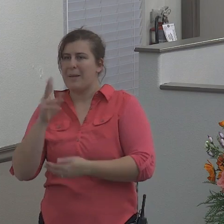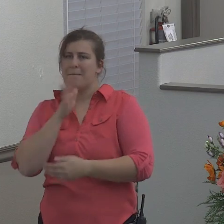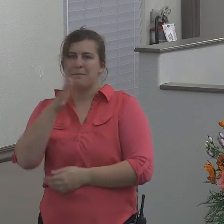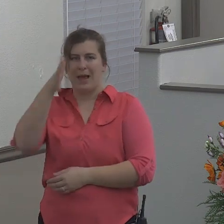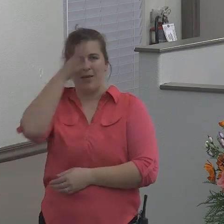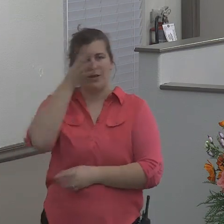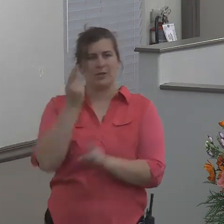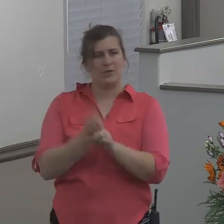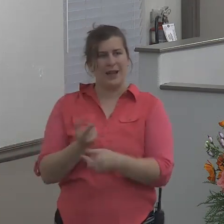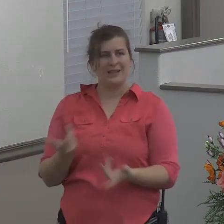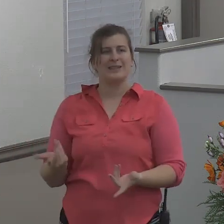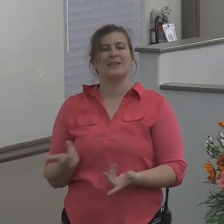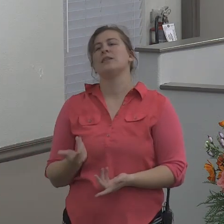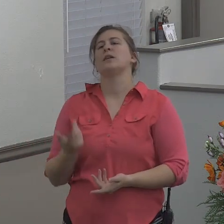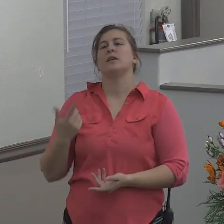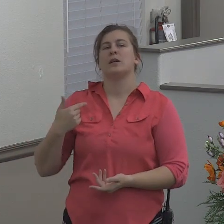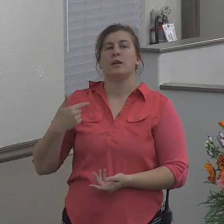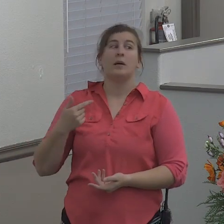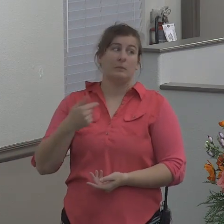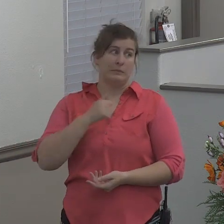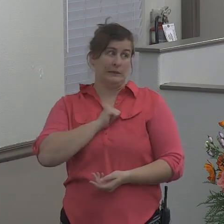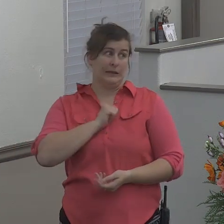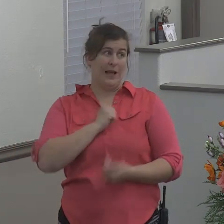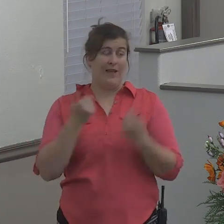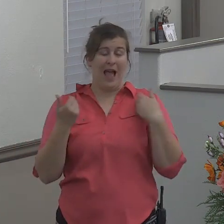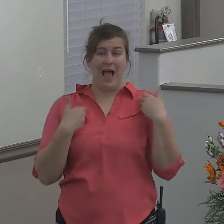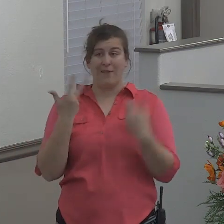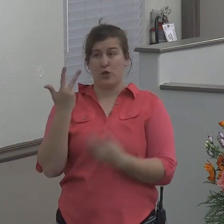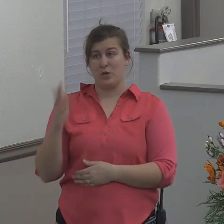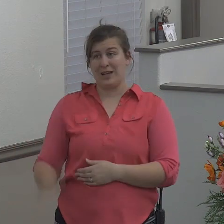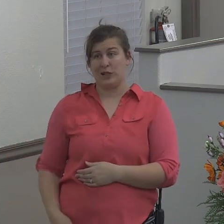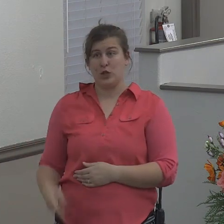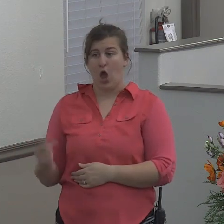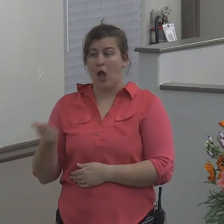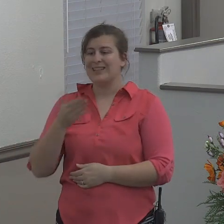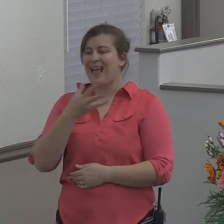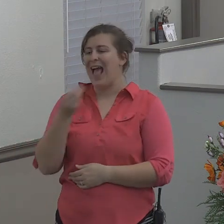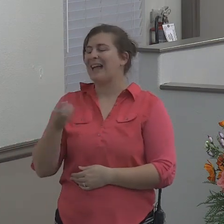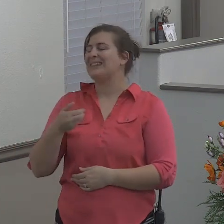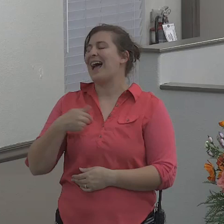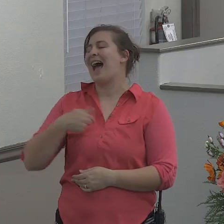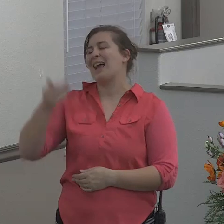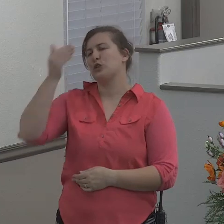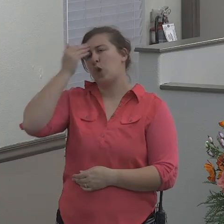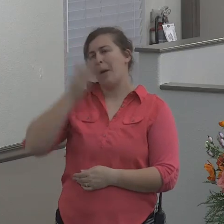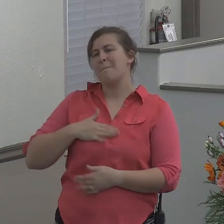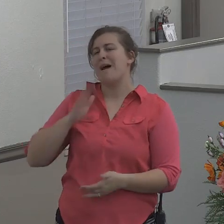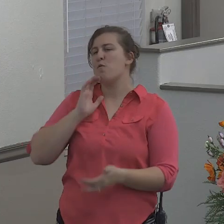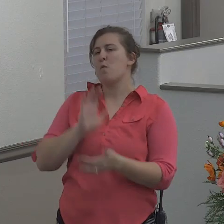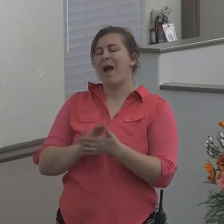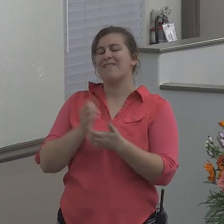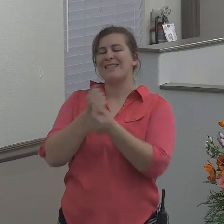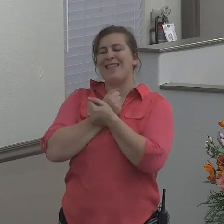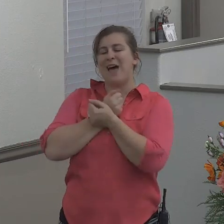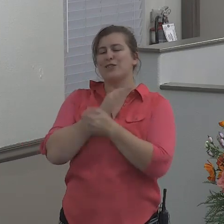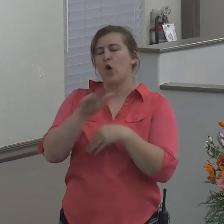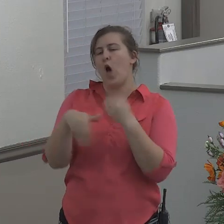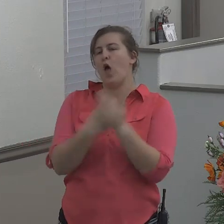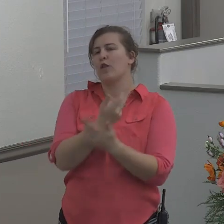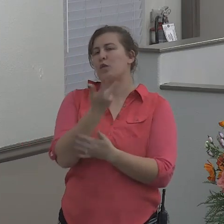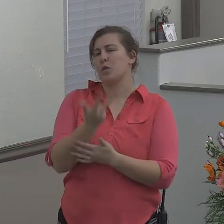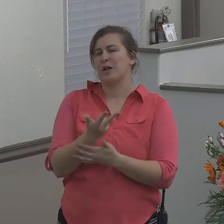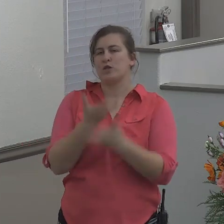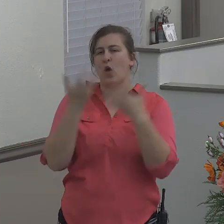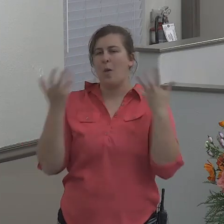Brenda and myself have three dogs and I know Brenda loves them to death I'm convinced that she